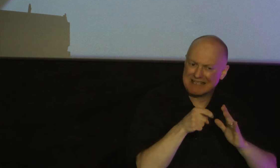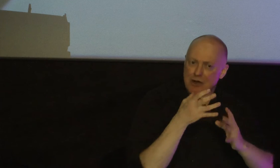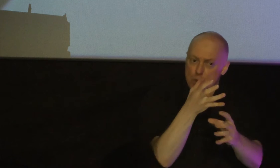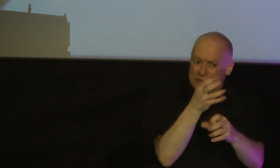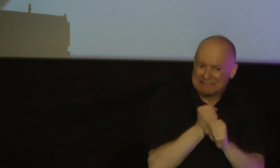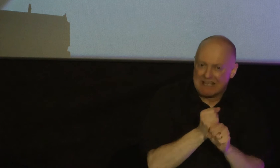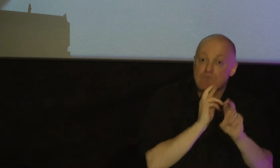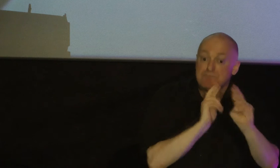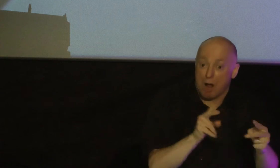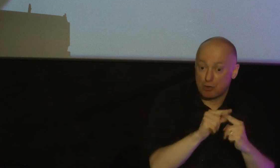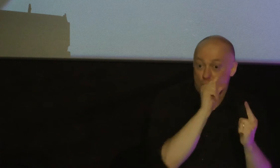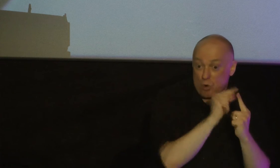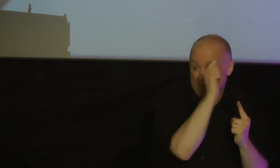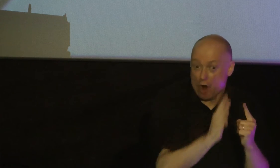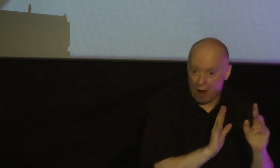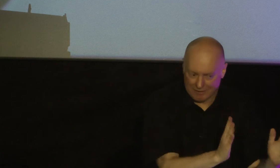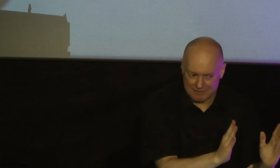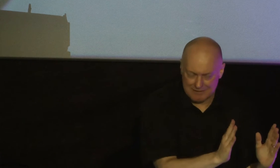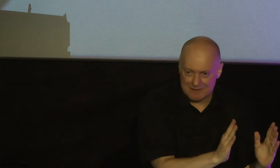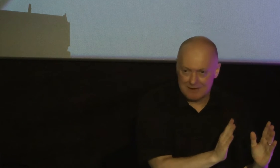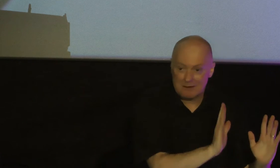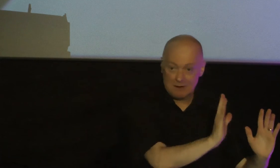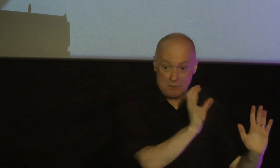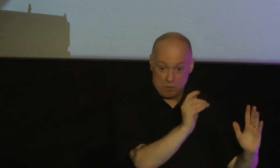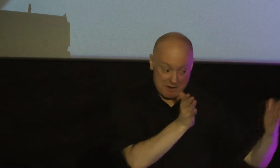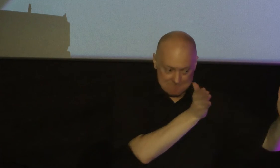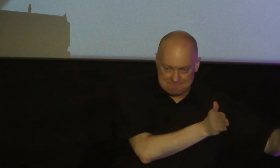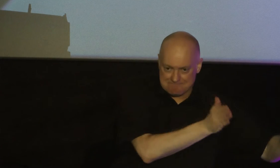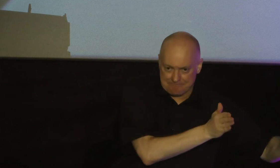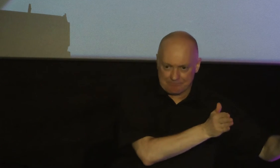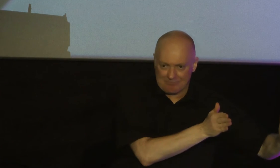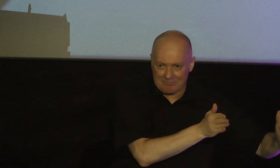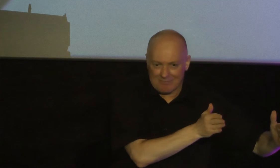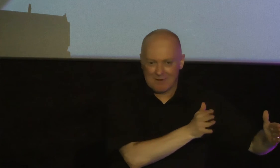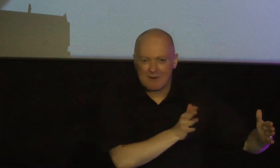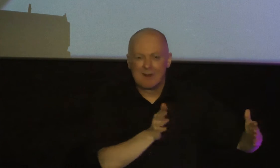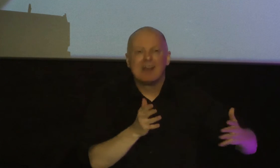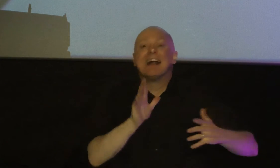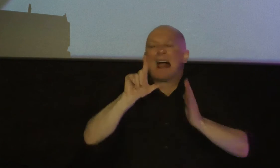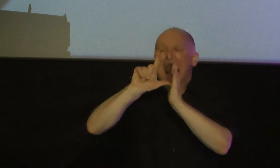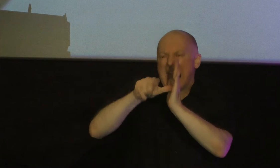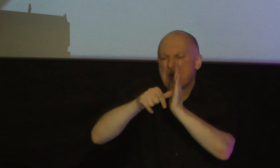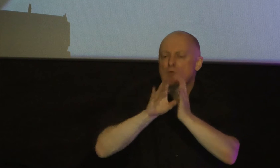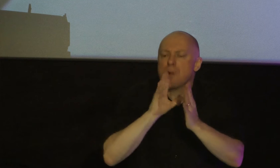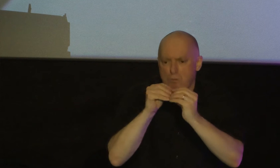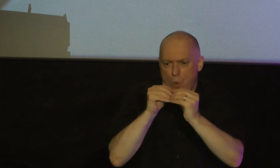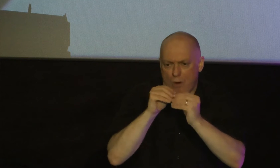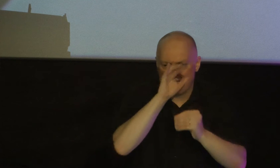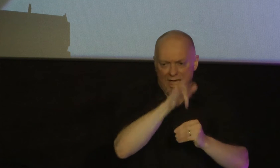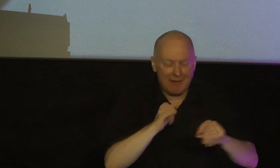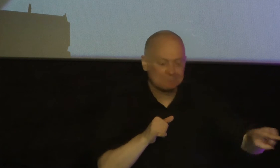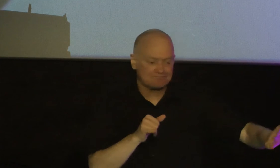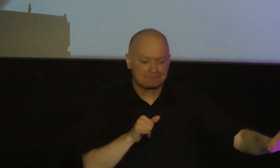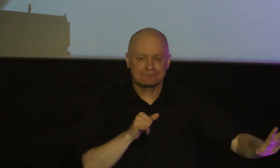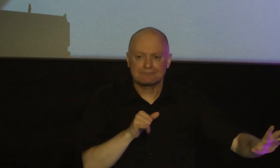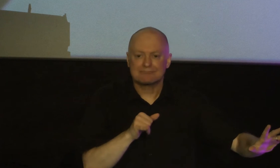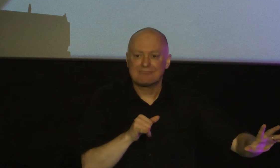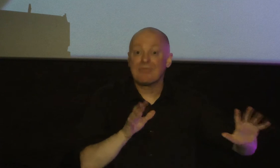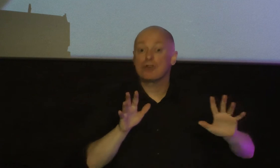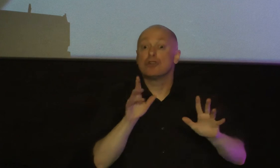to the word of god in the next subsequent verses we're going to spend our time there in the weeks to come so it is a transition these two